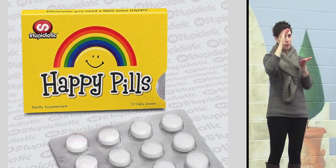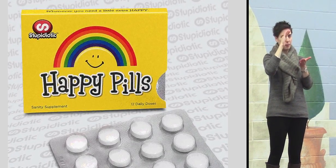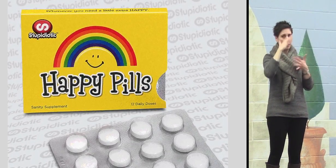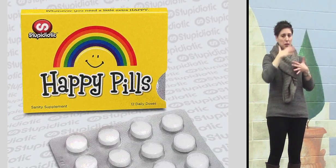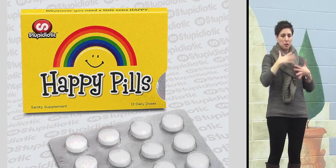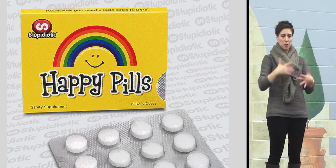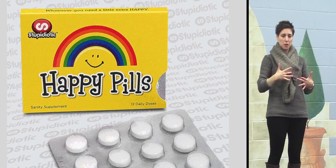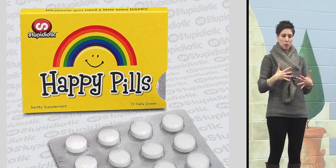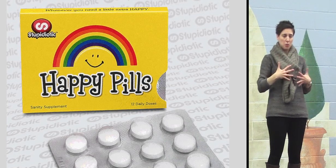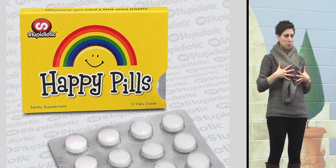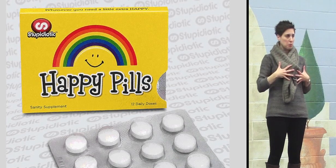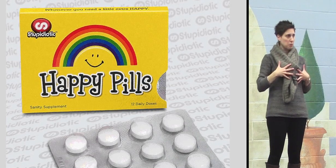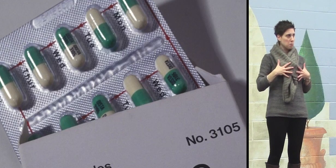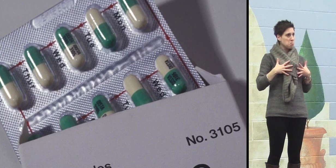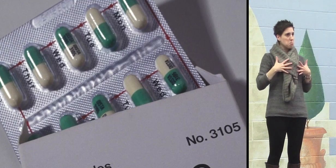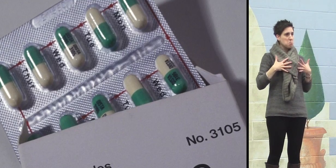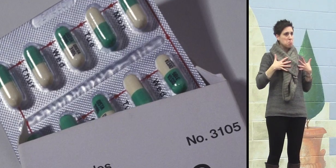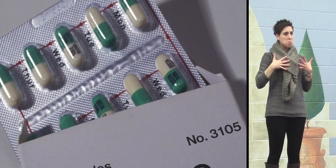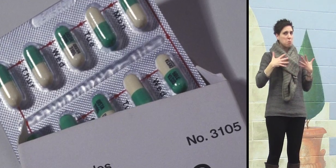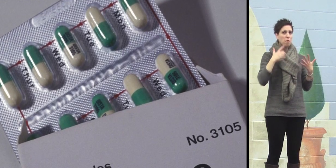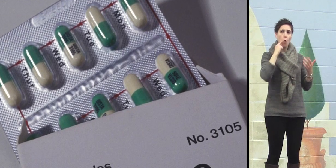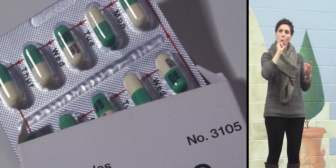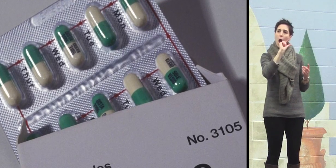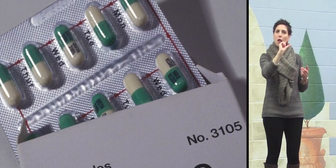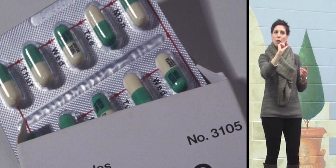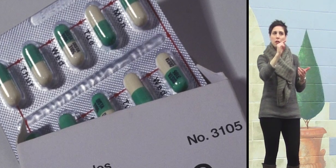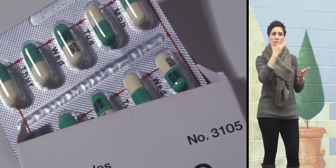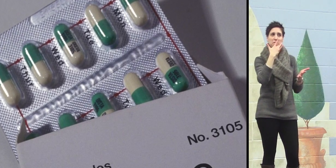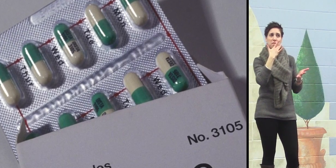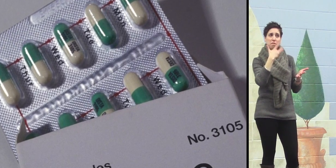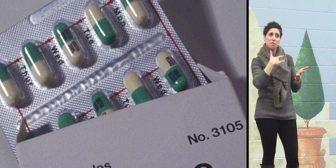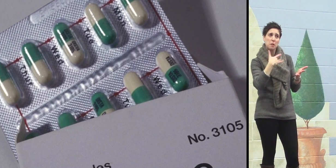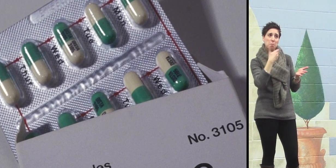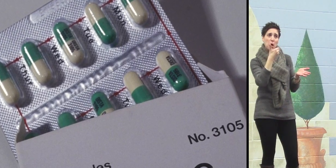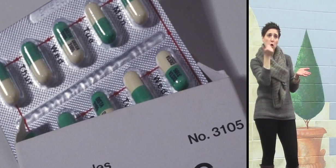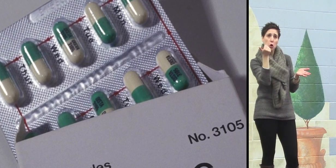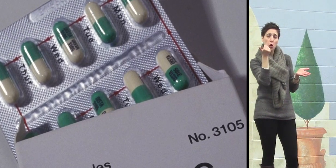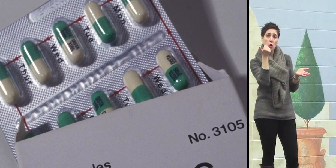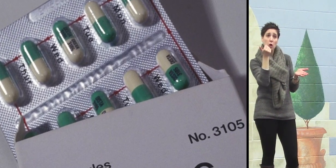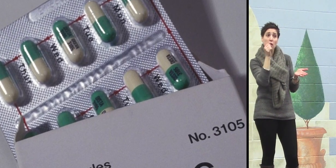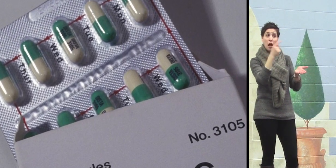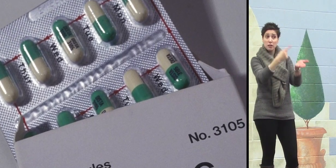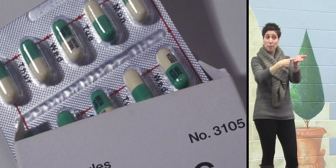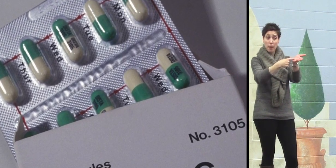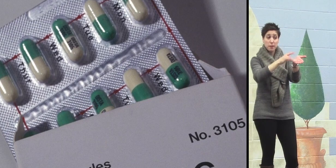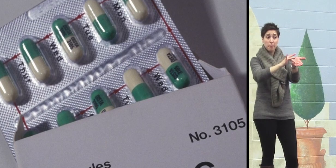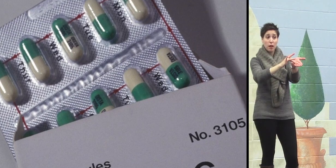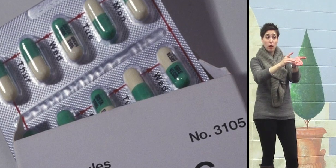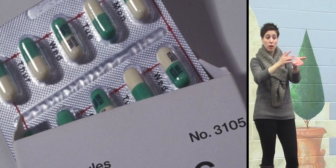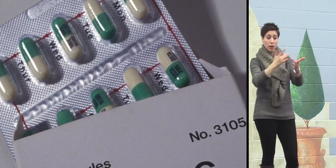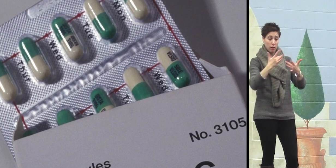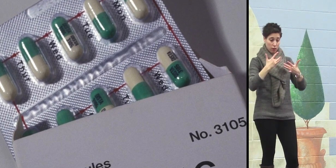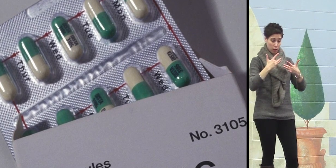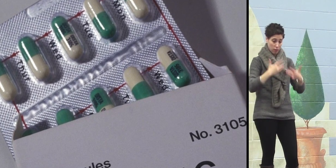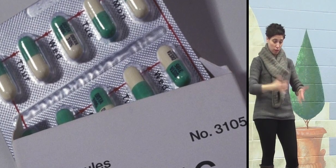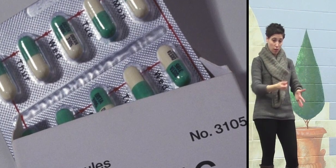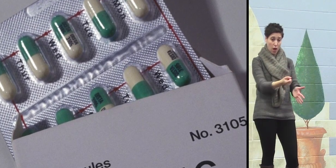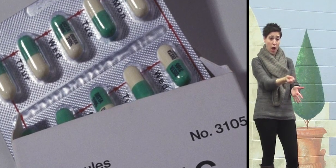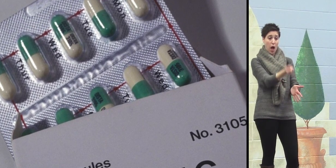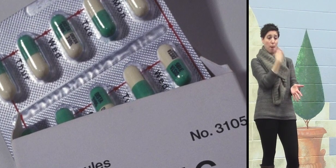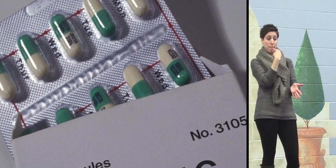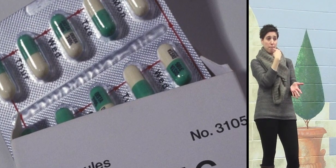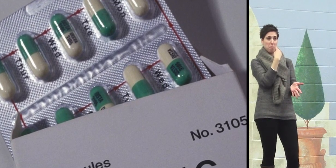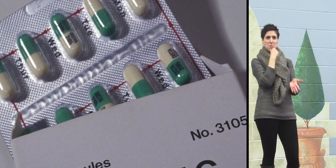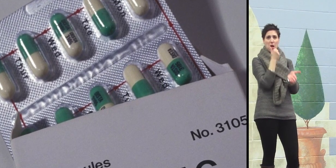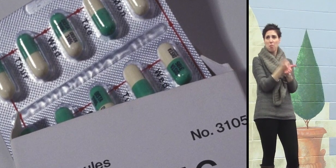again. Again, maybe for just a little while. But sometimes that pill doesn't work at all. And sometimes